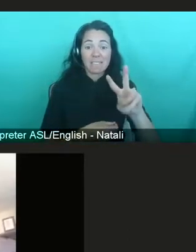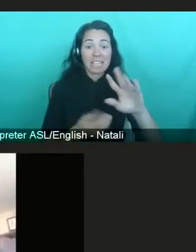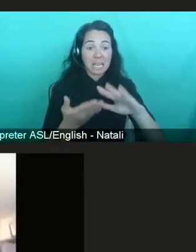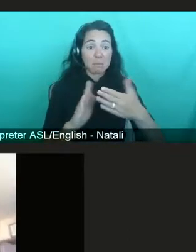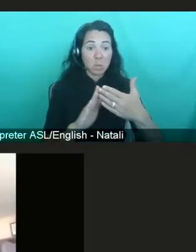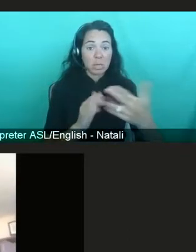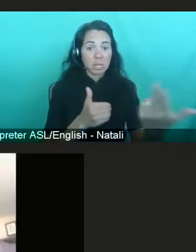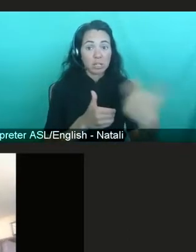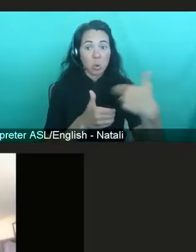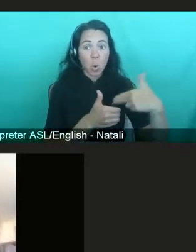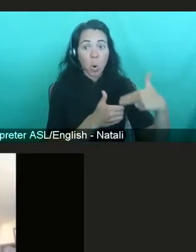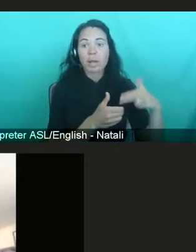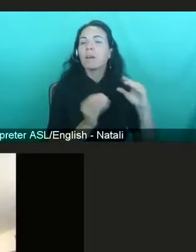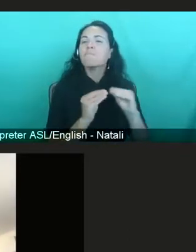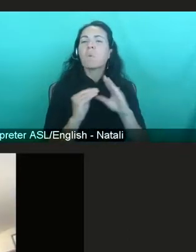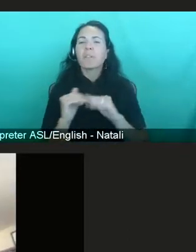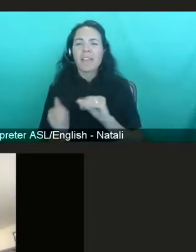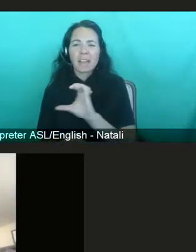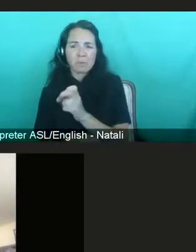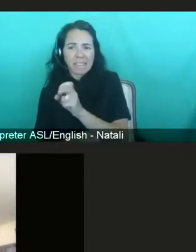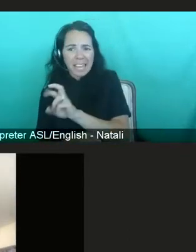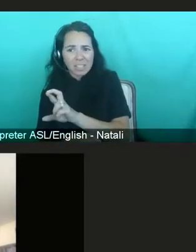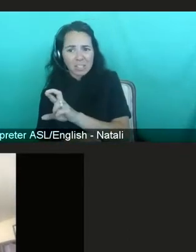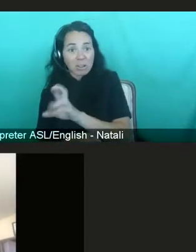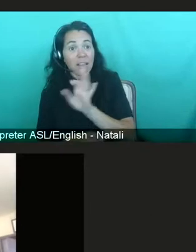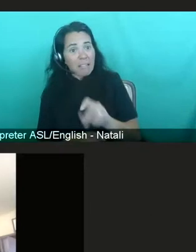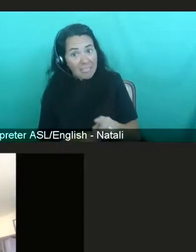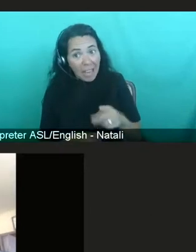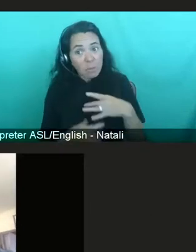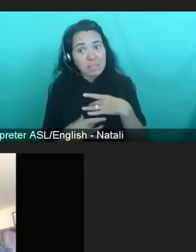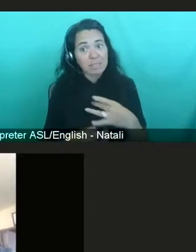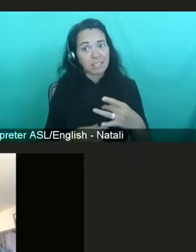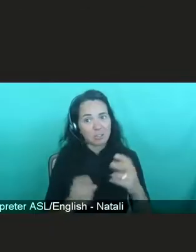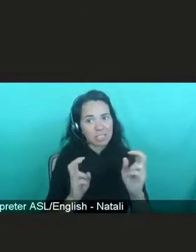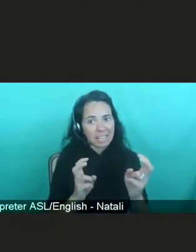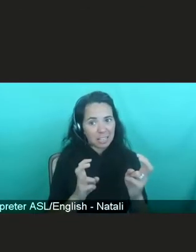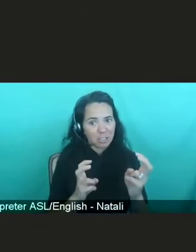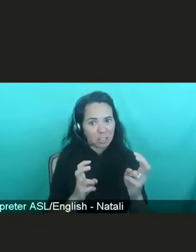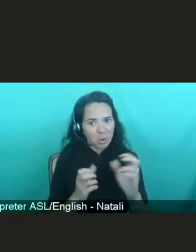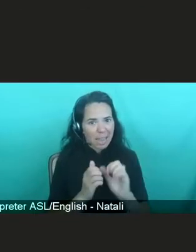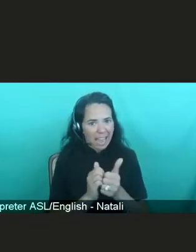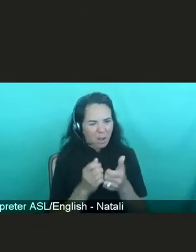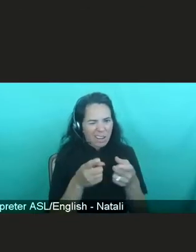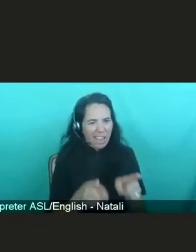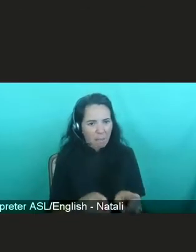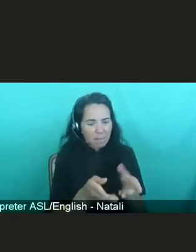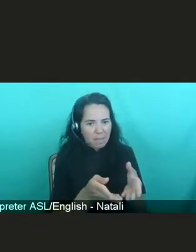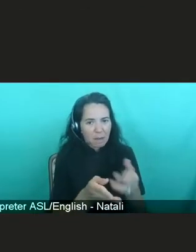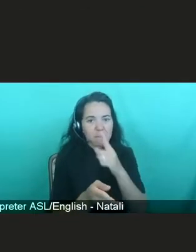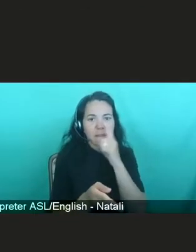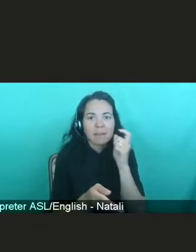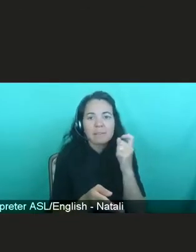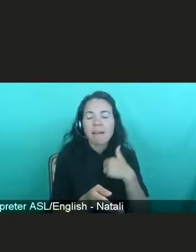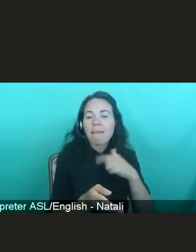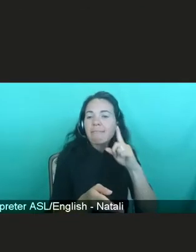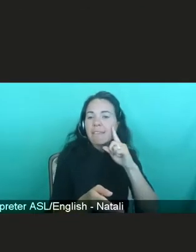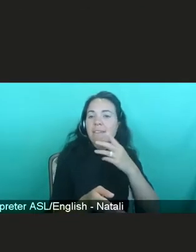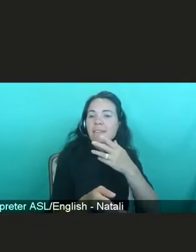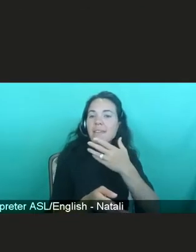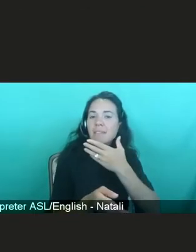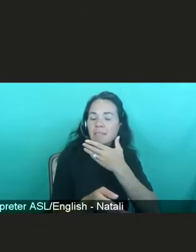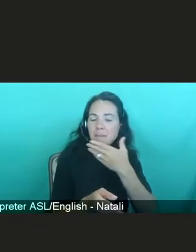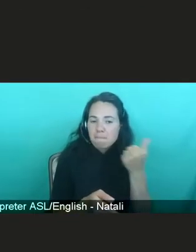cancer. And that's an interesting issue as to what happened there. I do think that the best care was given.